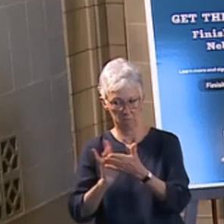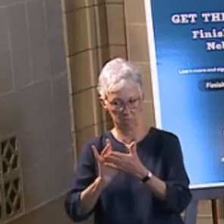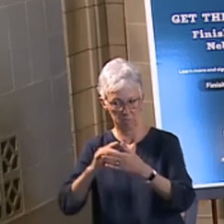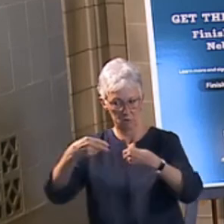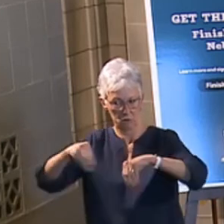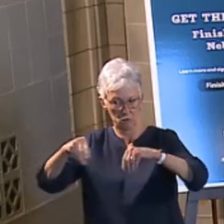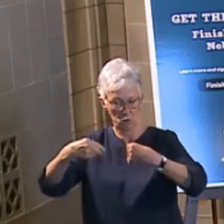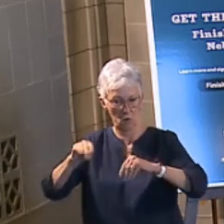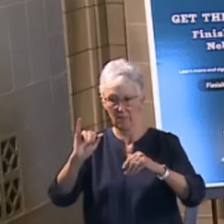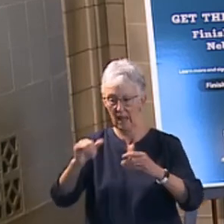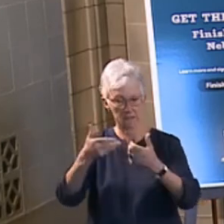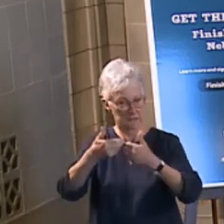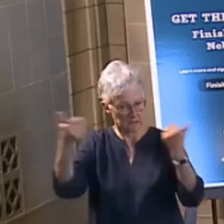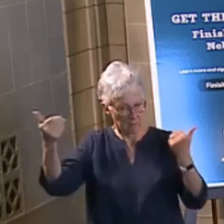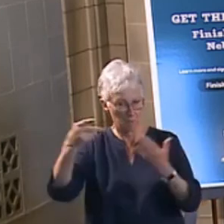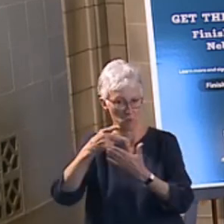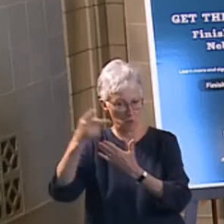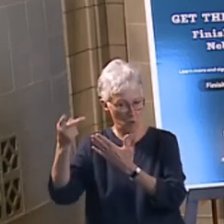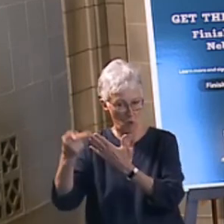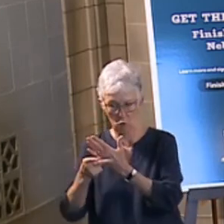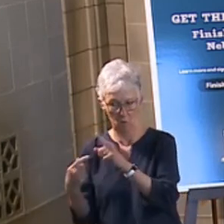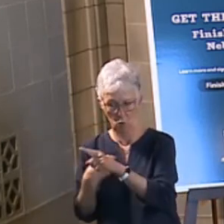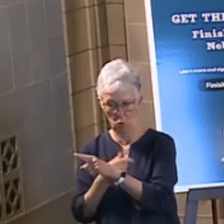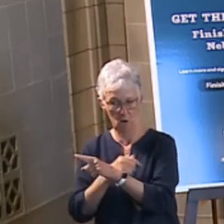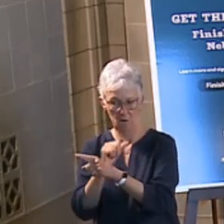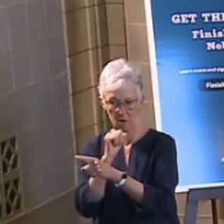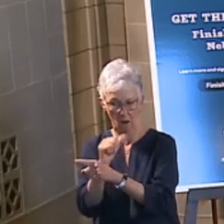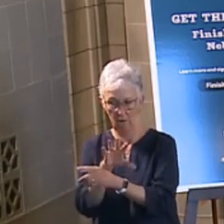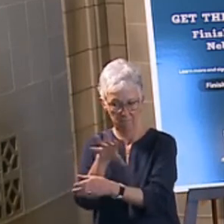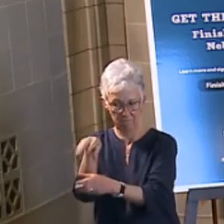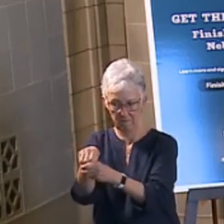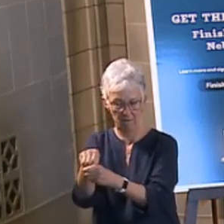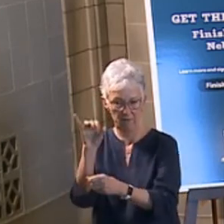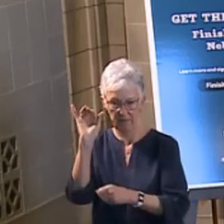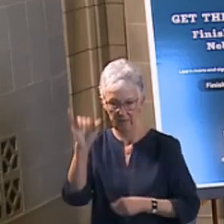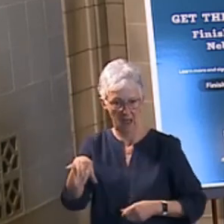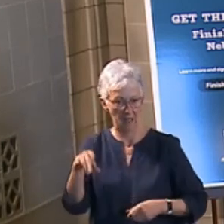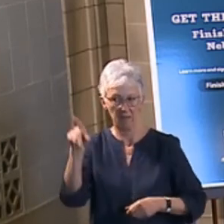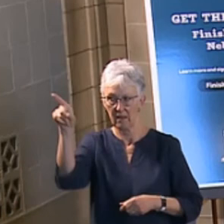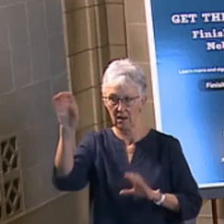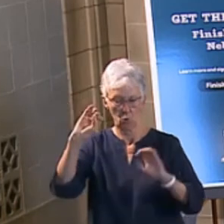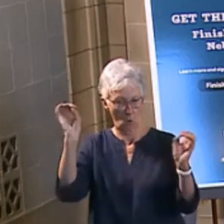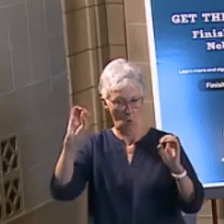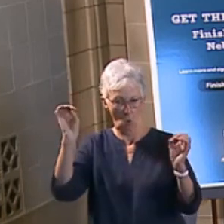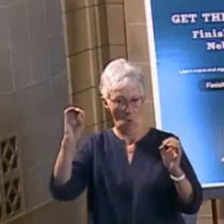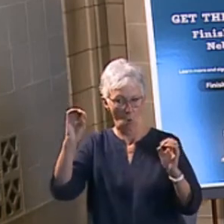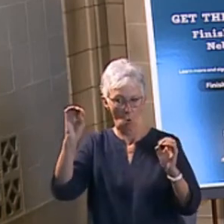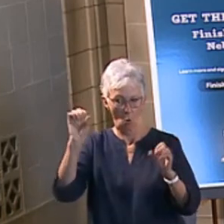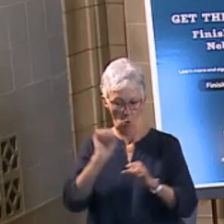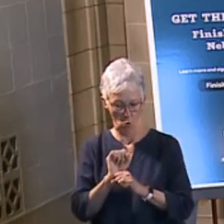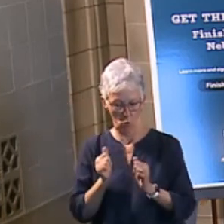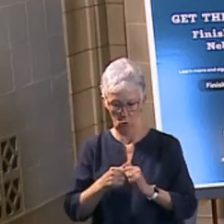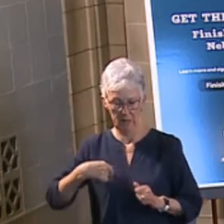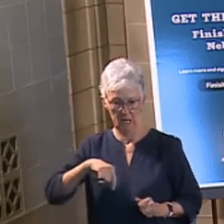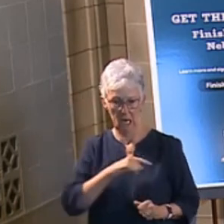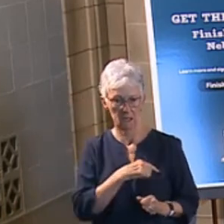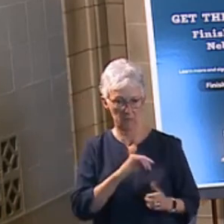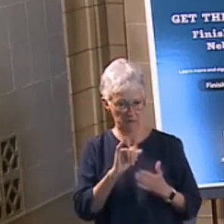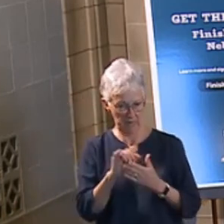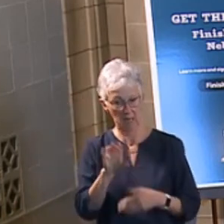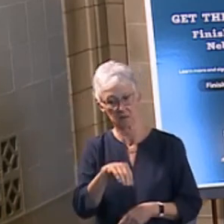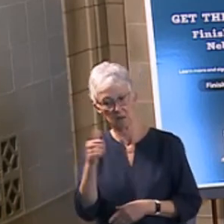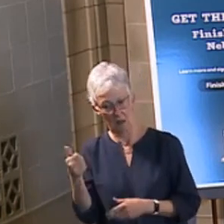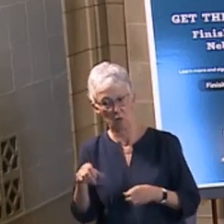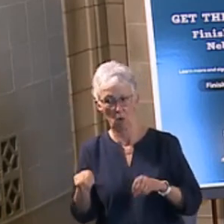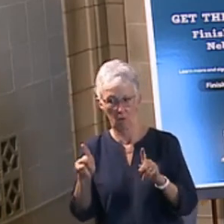a separate program that we were not a part of. They did not consult with us about getting that set up. That's the federal government's own program. But that's another channel to be able for